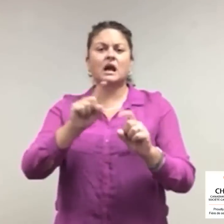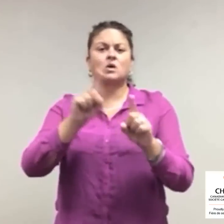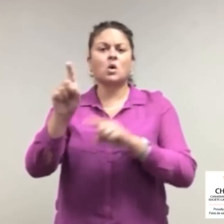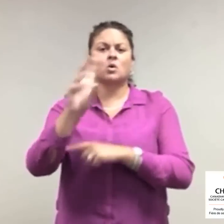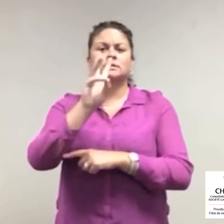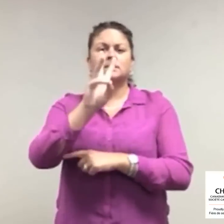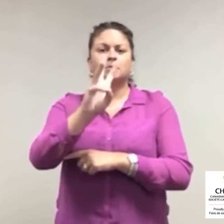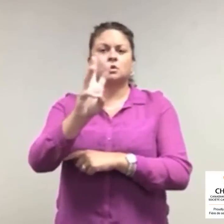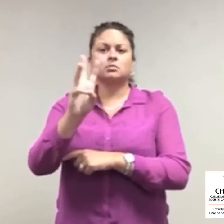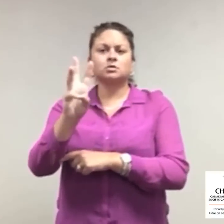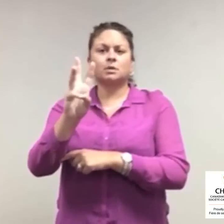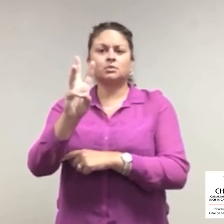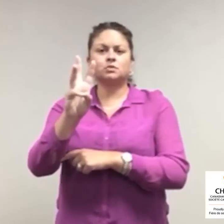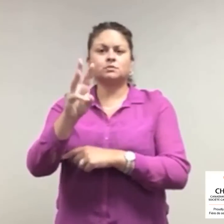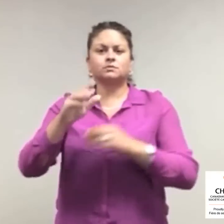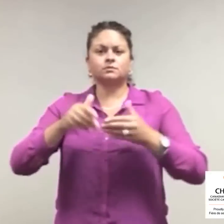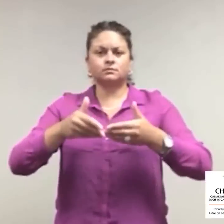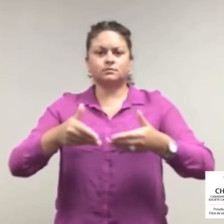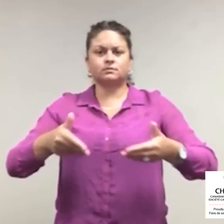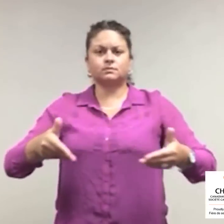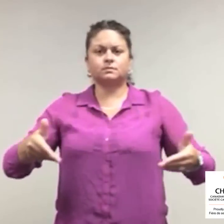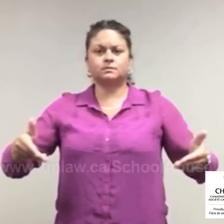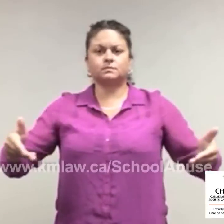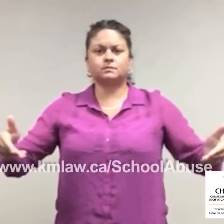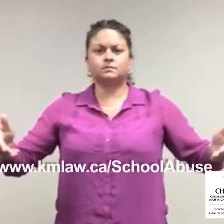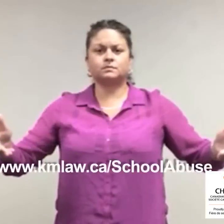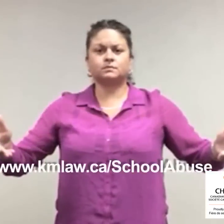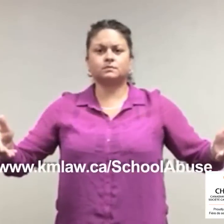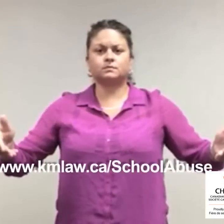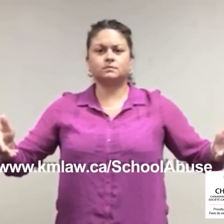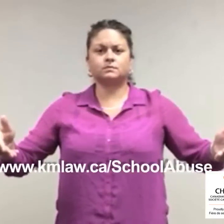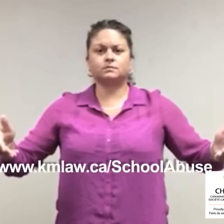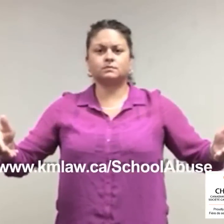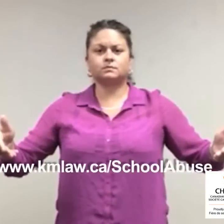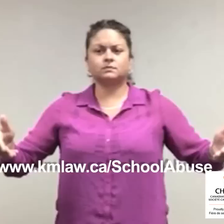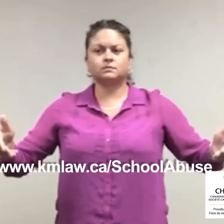If you would like more information, you can look at the website that you see here.